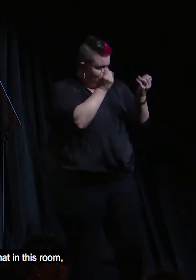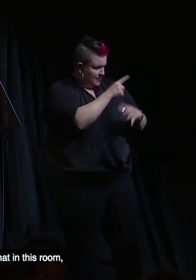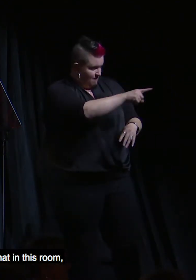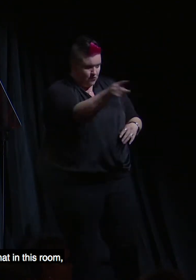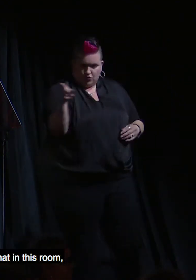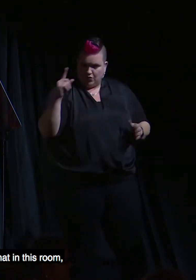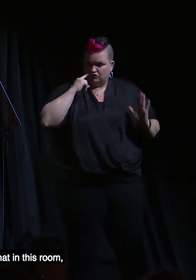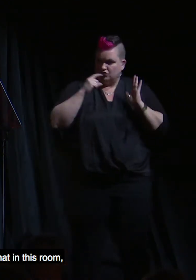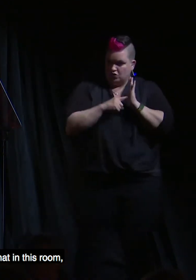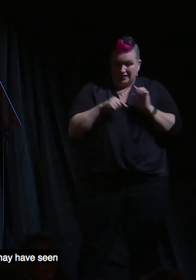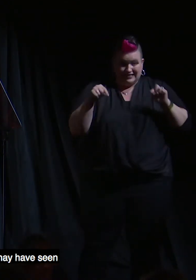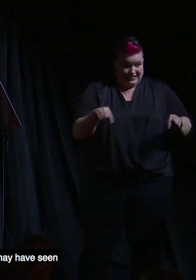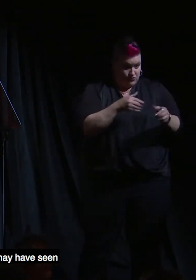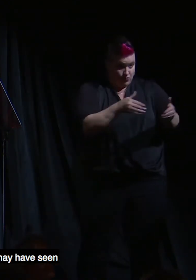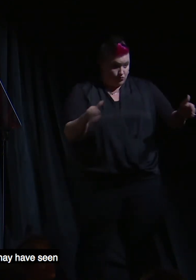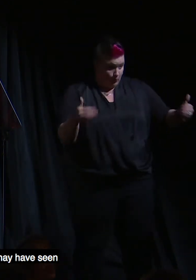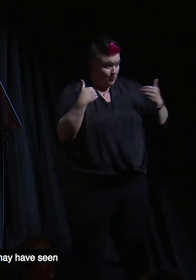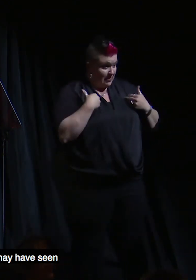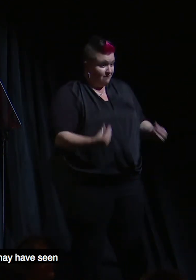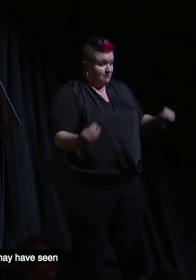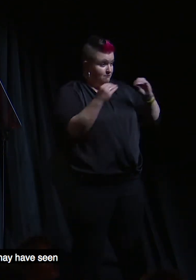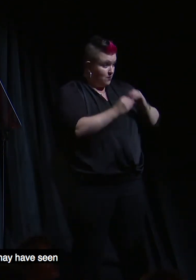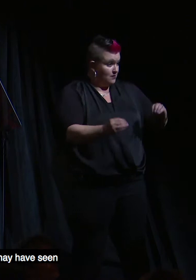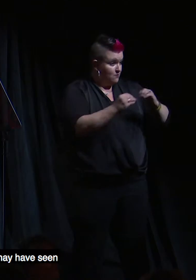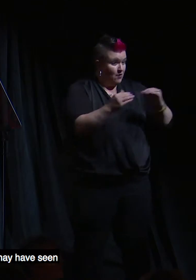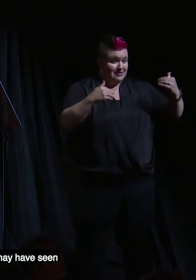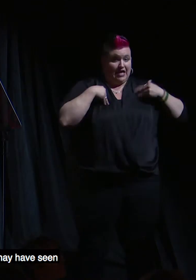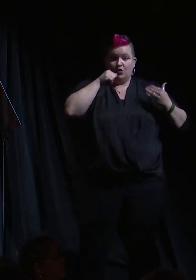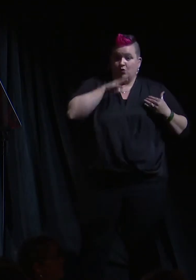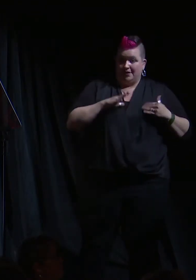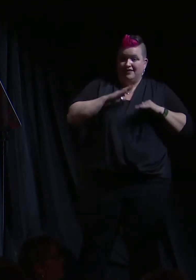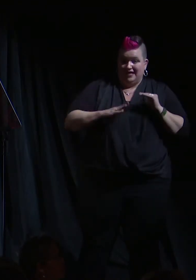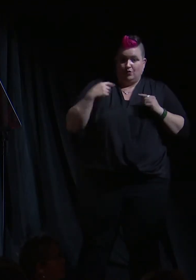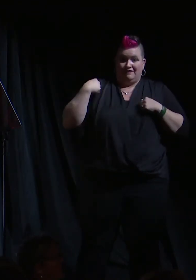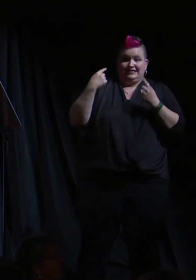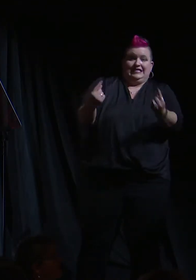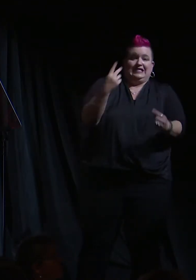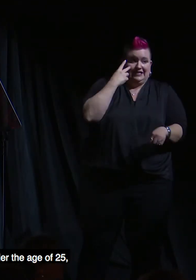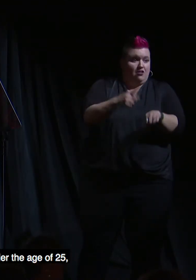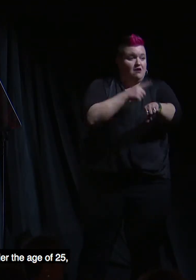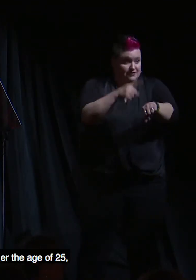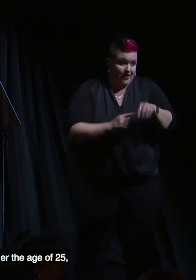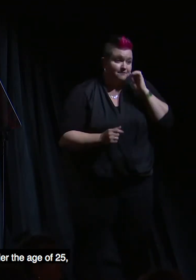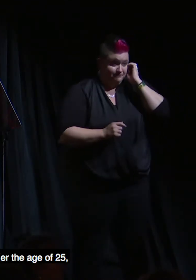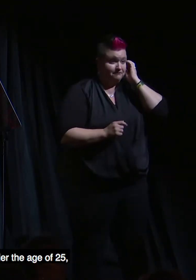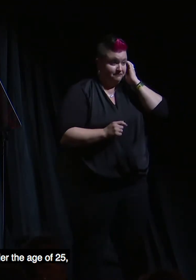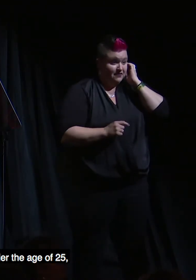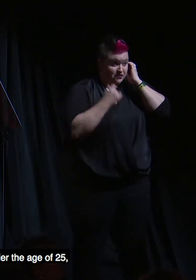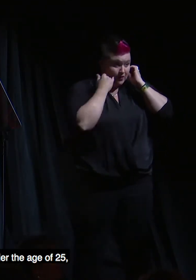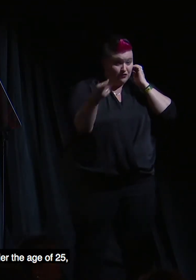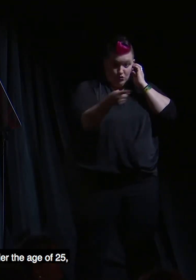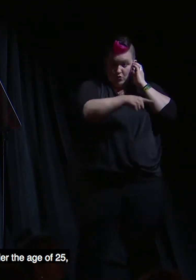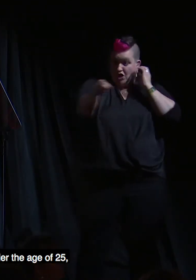notice that in this room we have more young women than we may have seen in a long time. So if you are in this